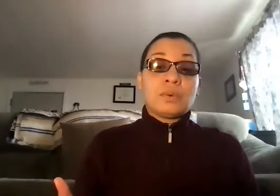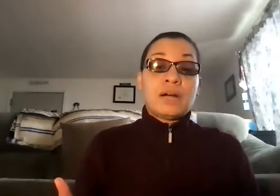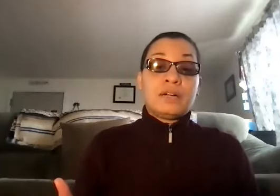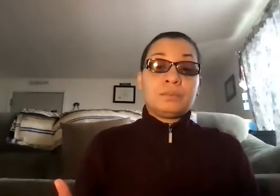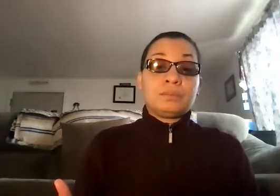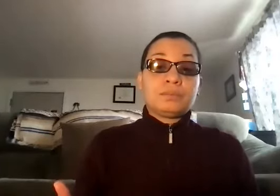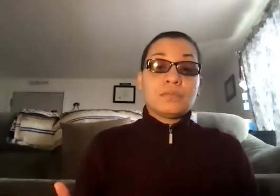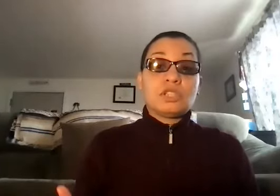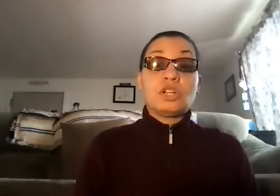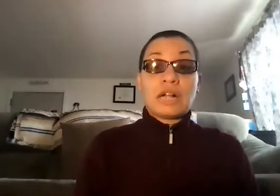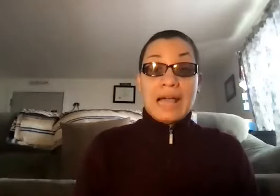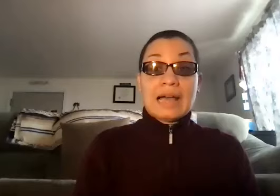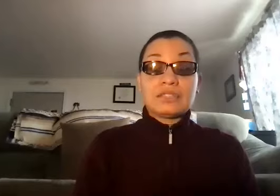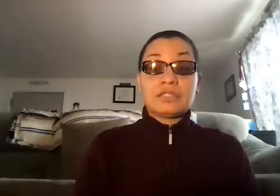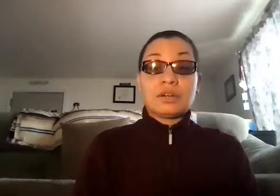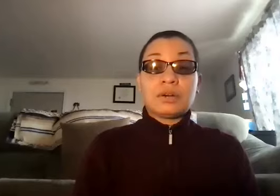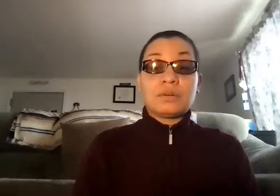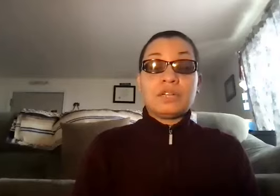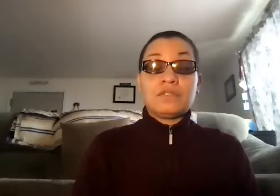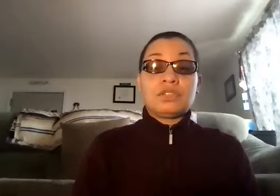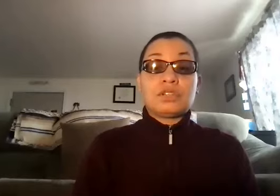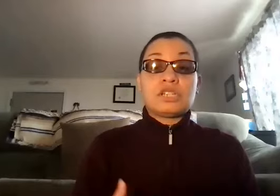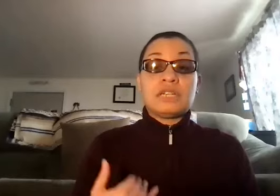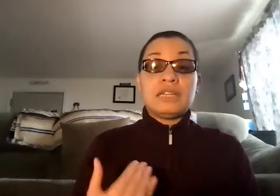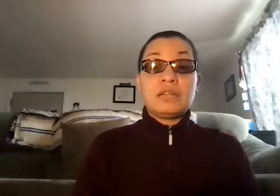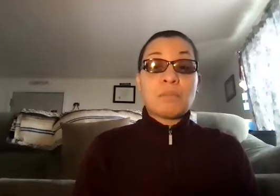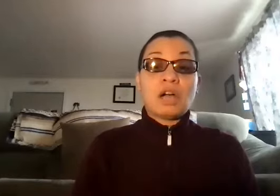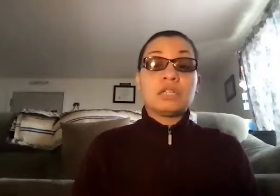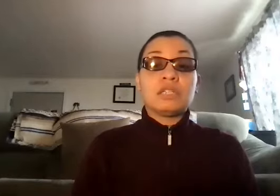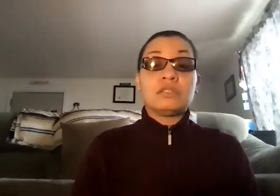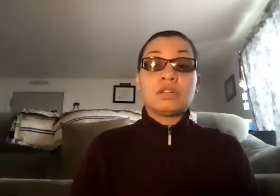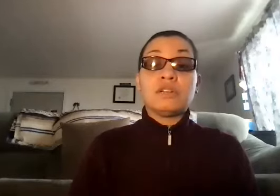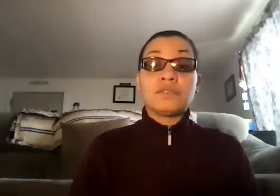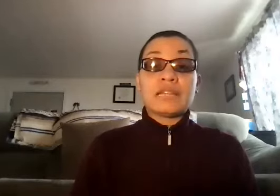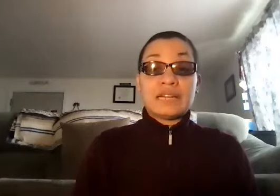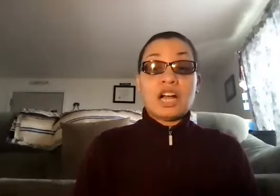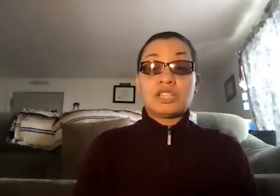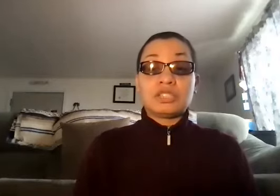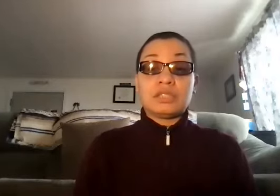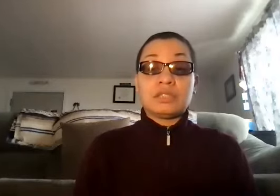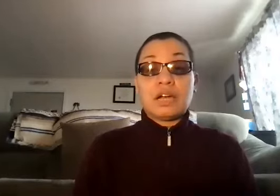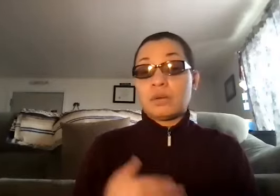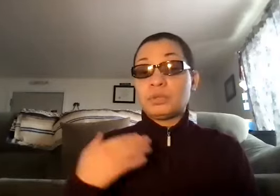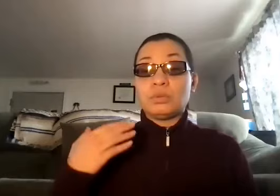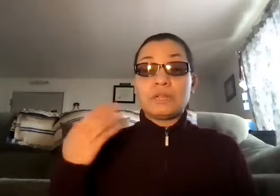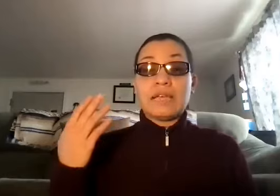to look at. So if you're in the market looking for technology to help you get